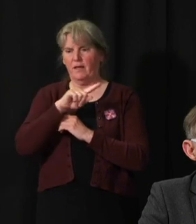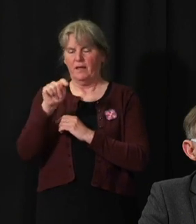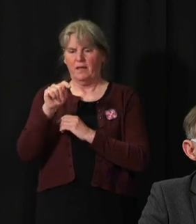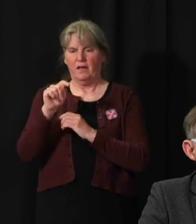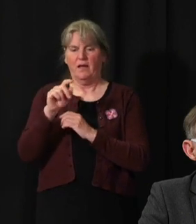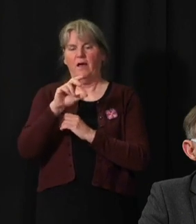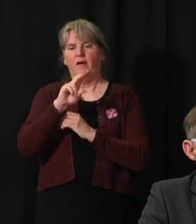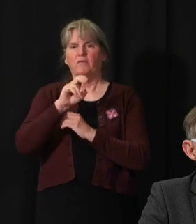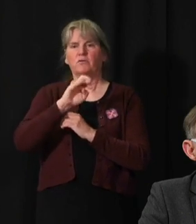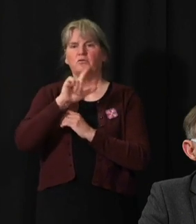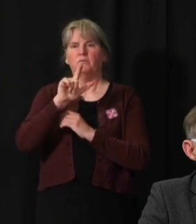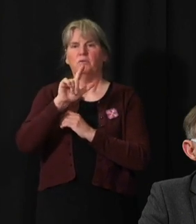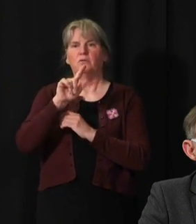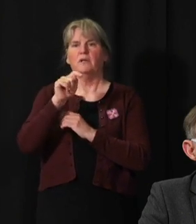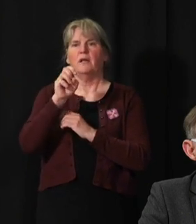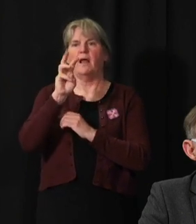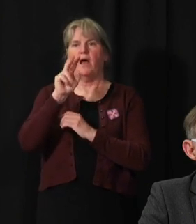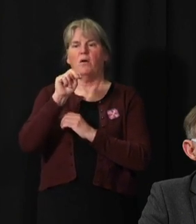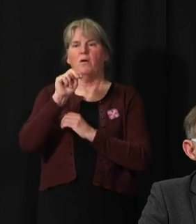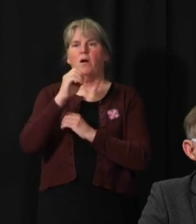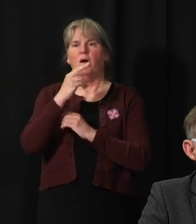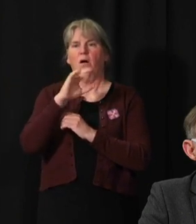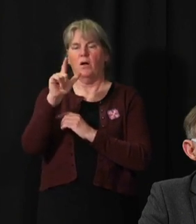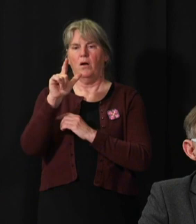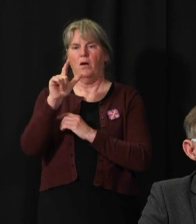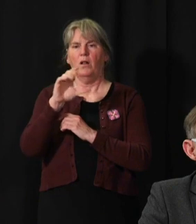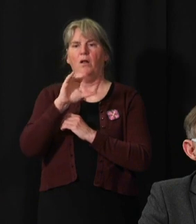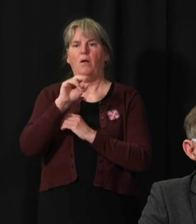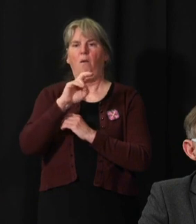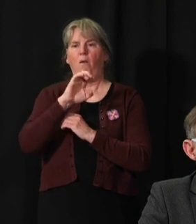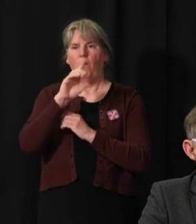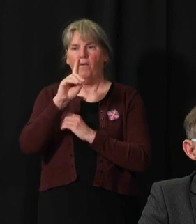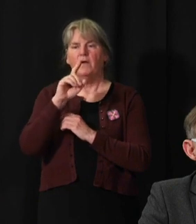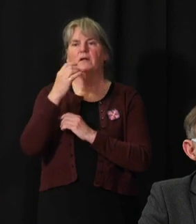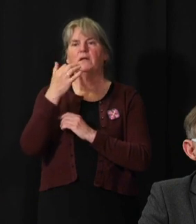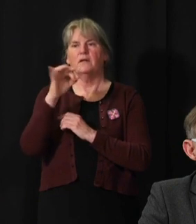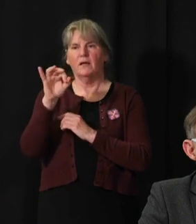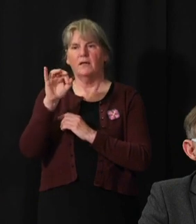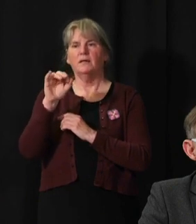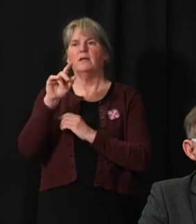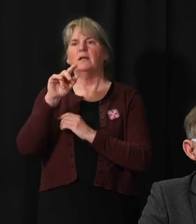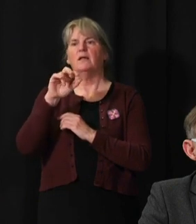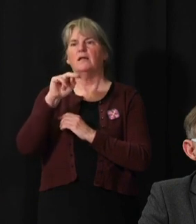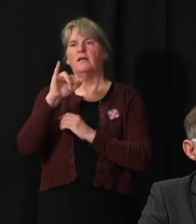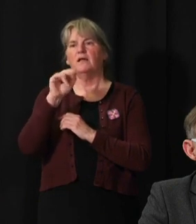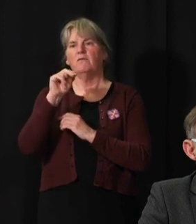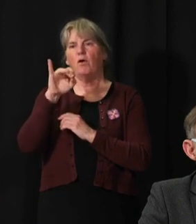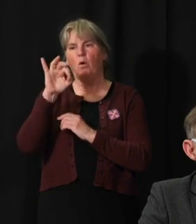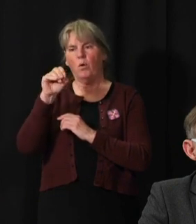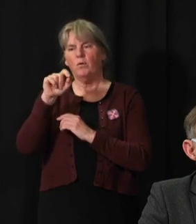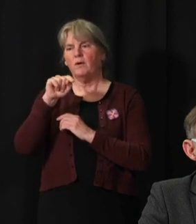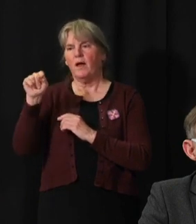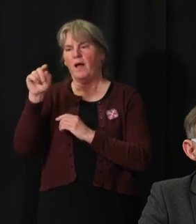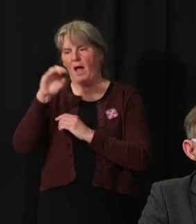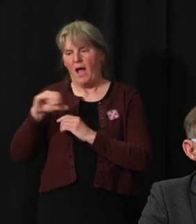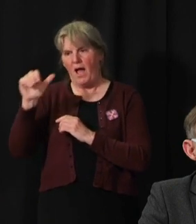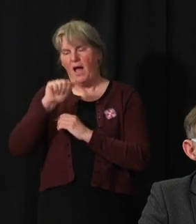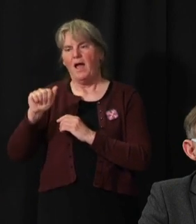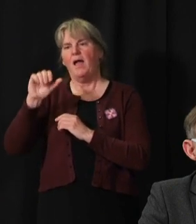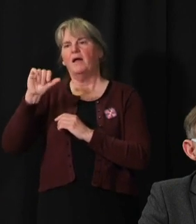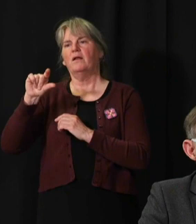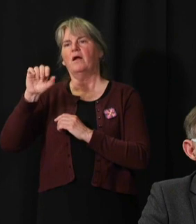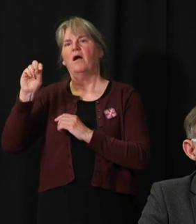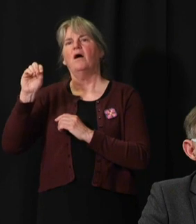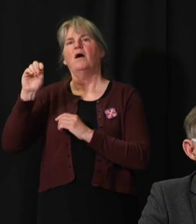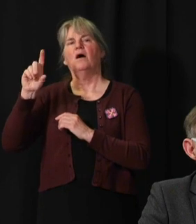town hall, that's COVID19info at gov.yk.ca with the subject line, virtual town hall.